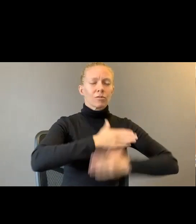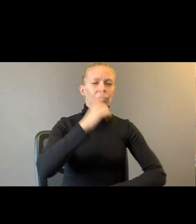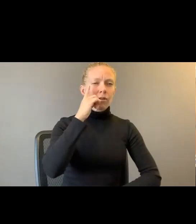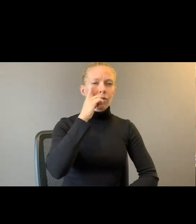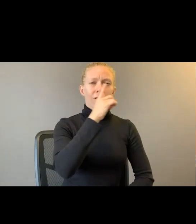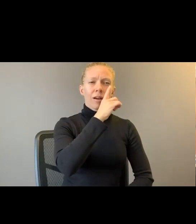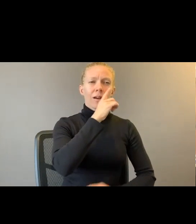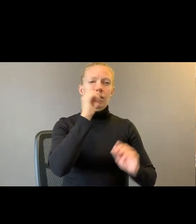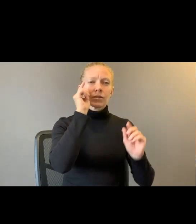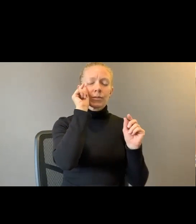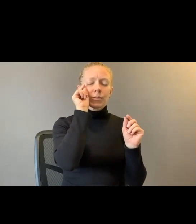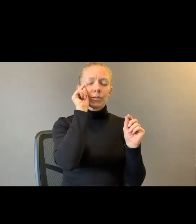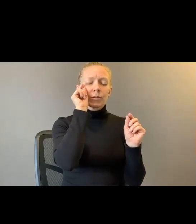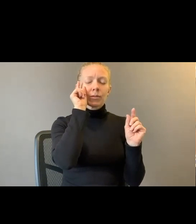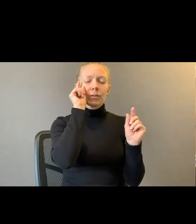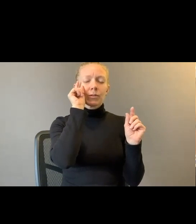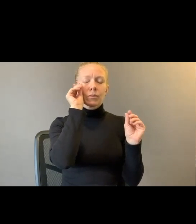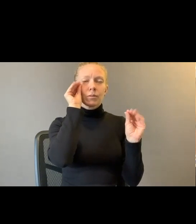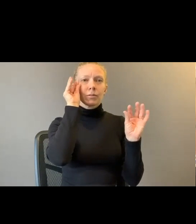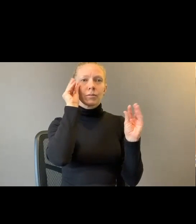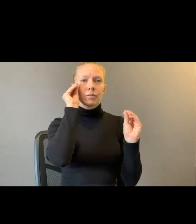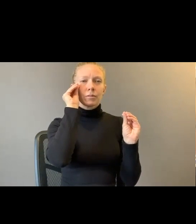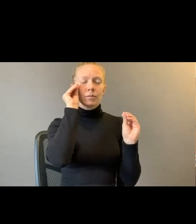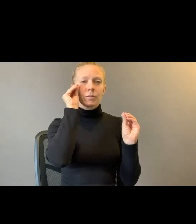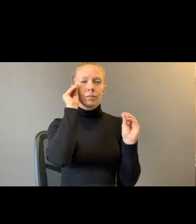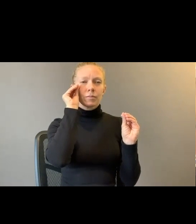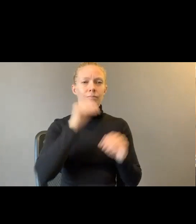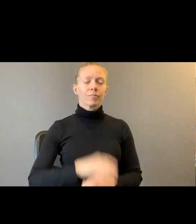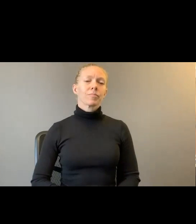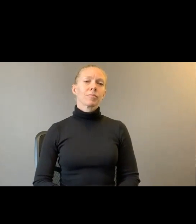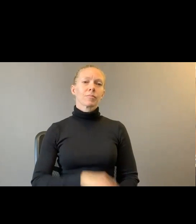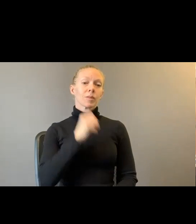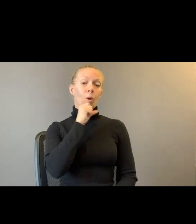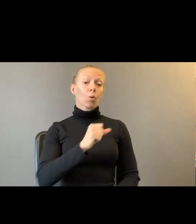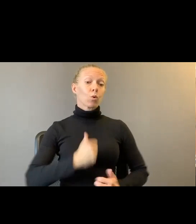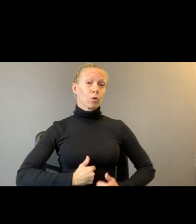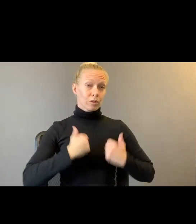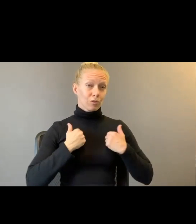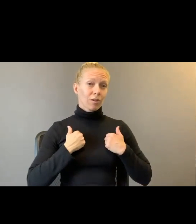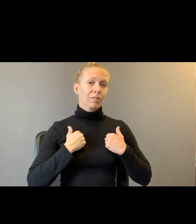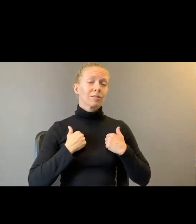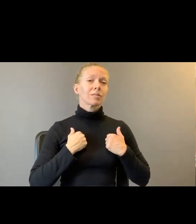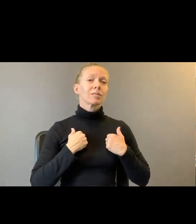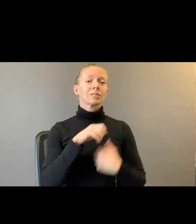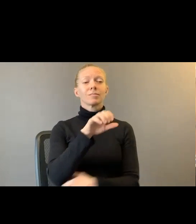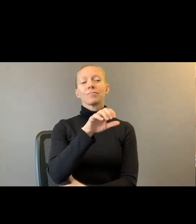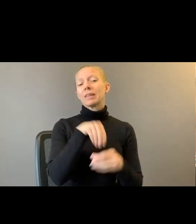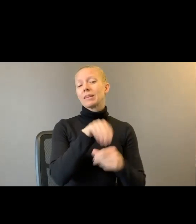Again, that's old addresses. Check Wube. Dunlady. Semiotics. Check it out.